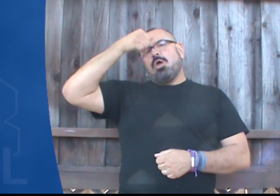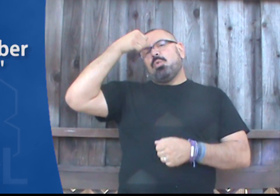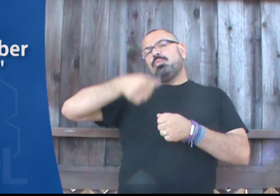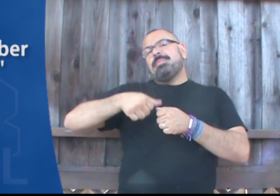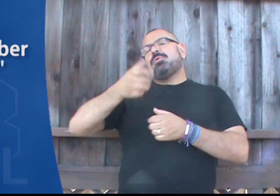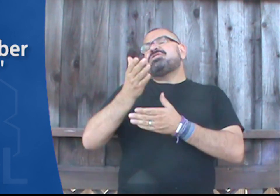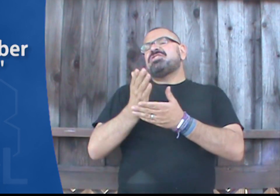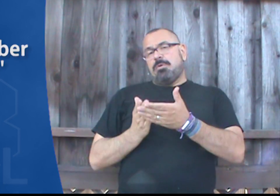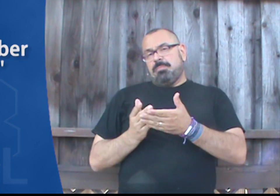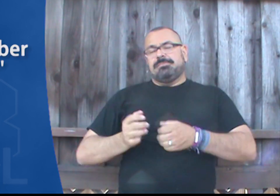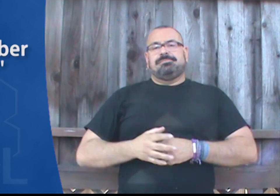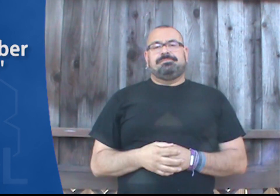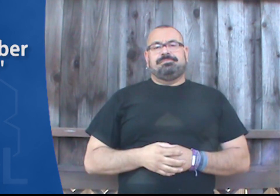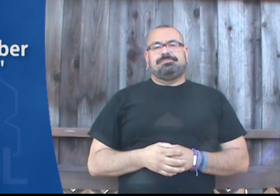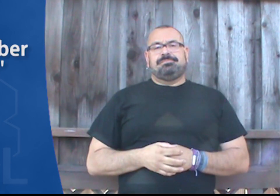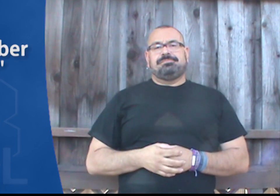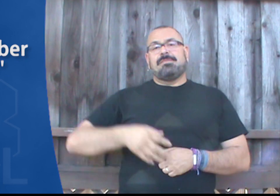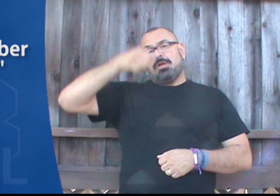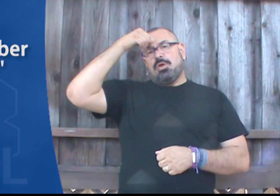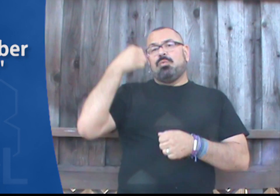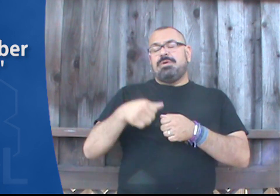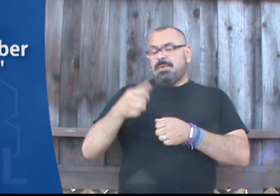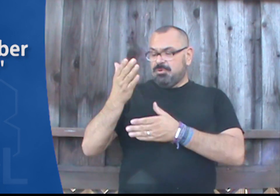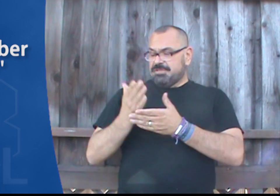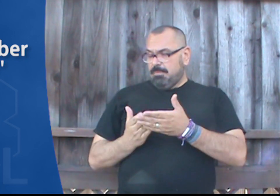Remember some, remember some.